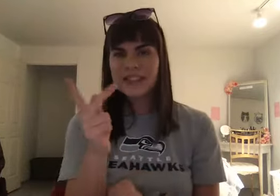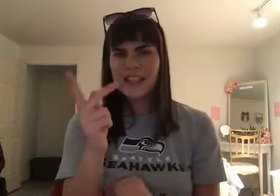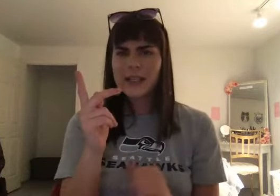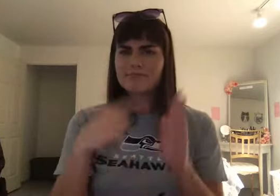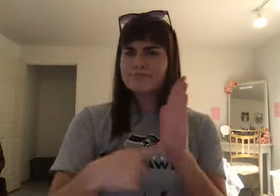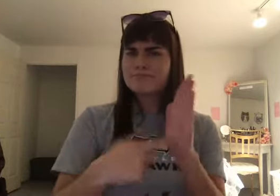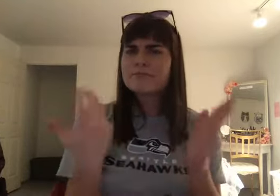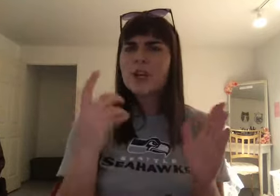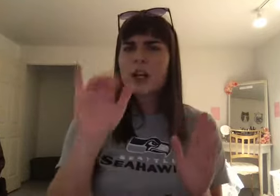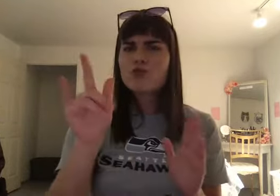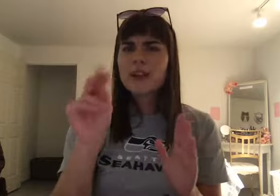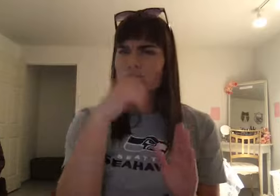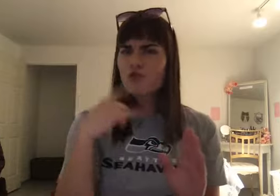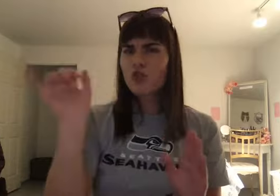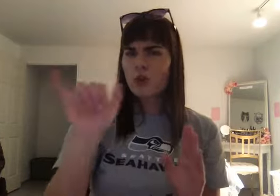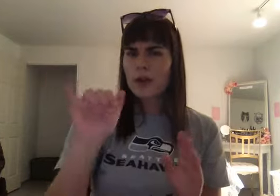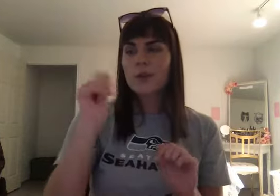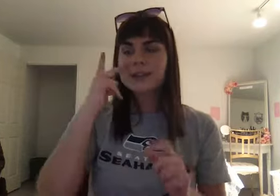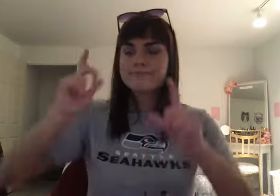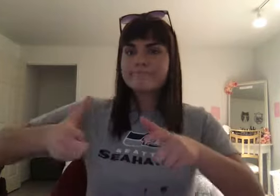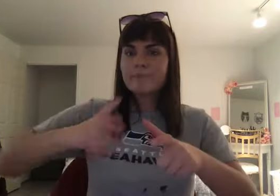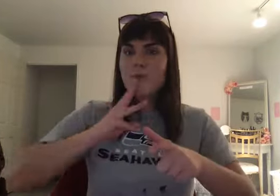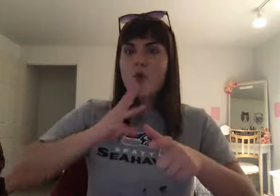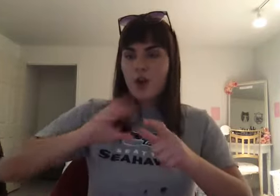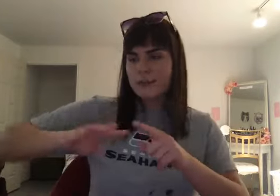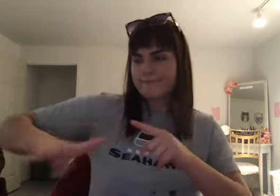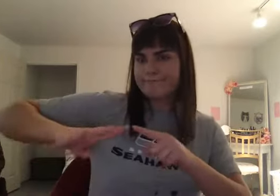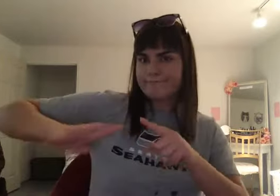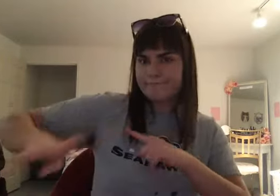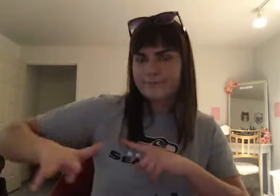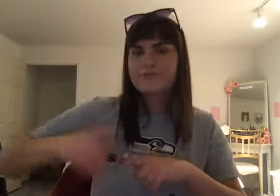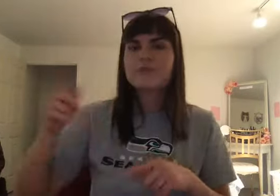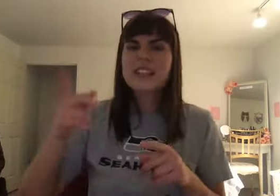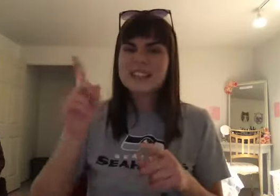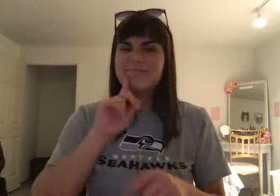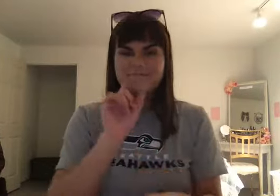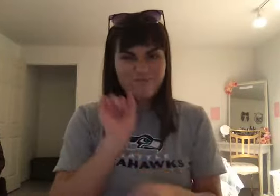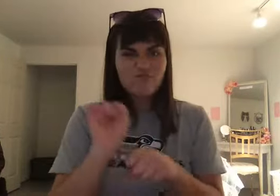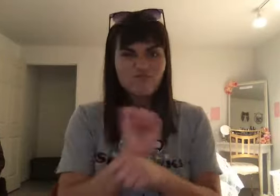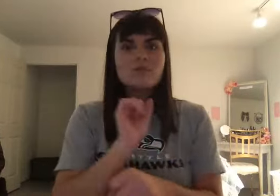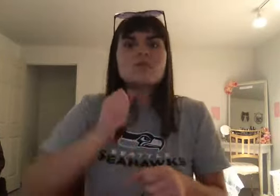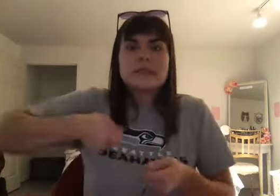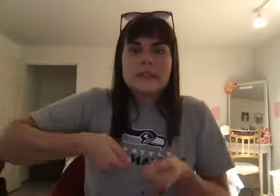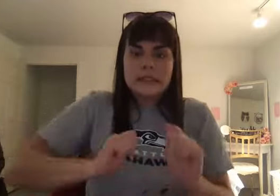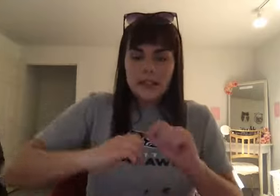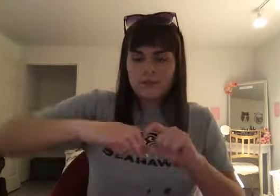river or body of water off to the top left of that picture. And you can see that they dig these trenches that will take it to different